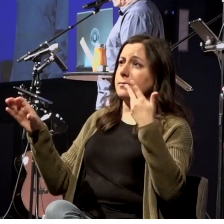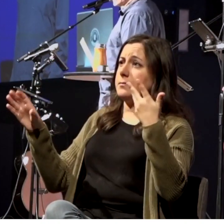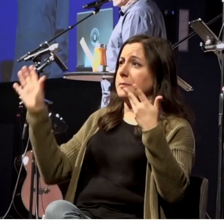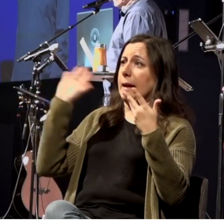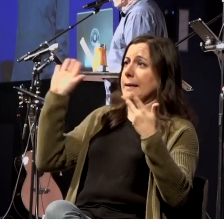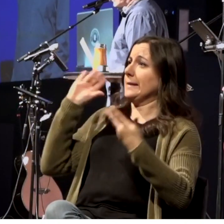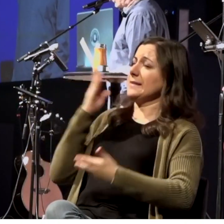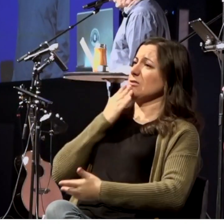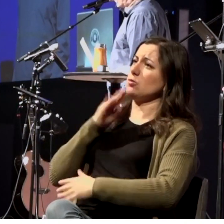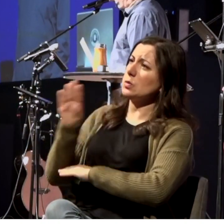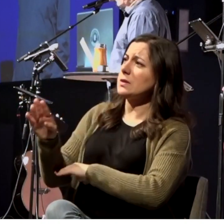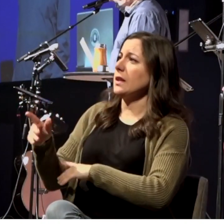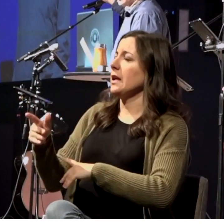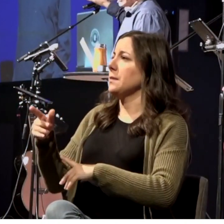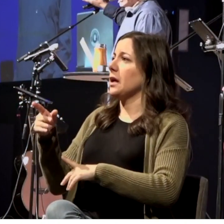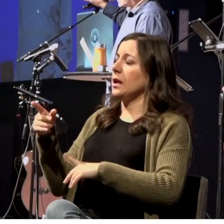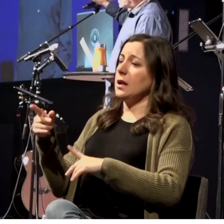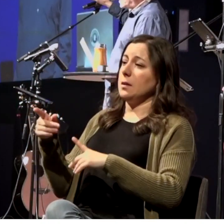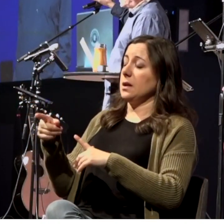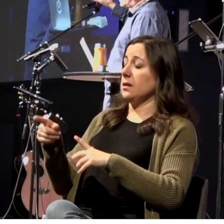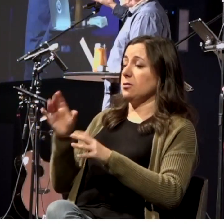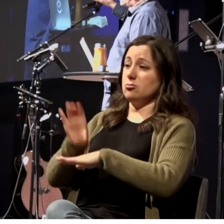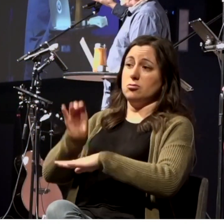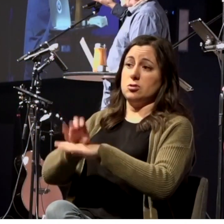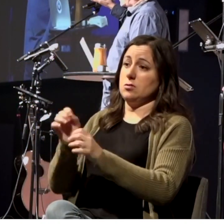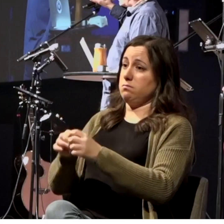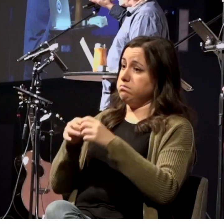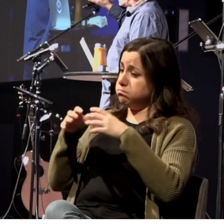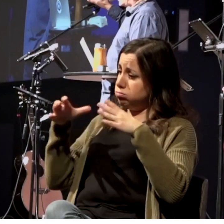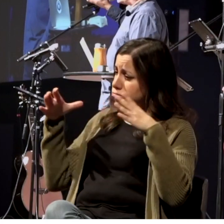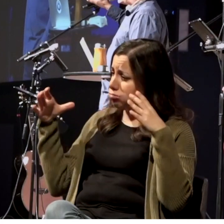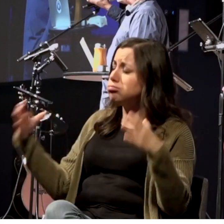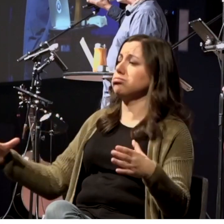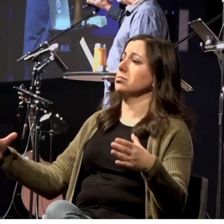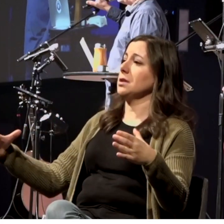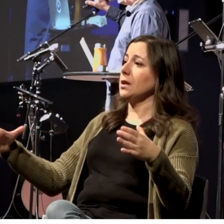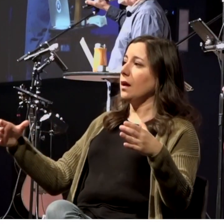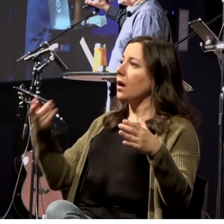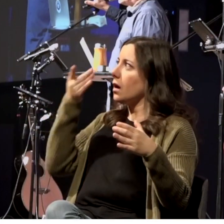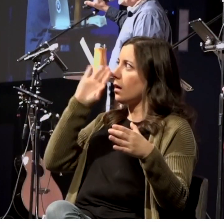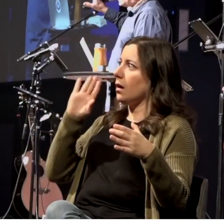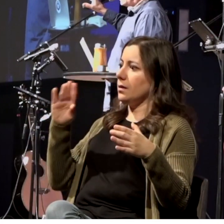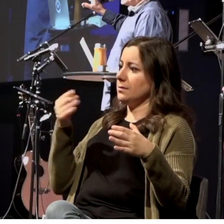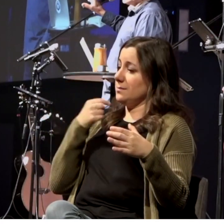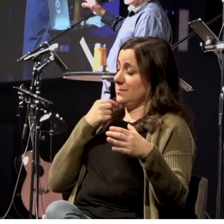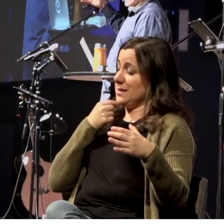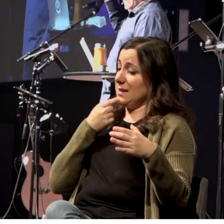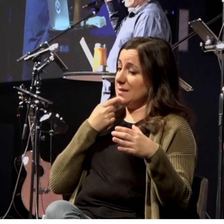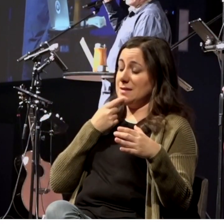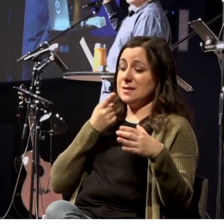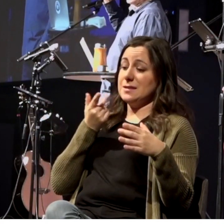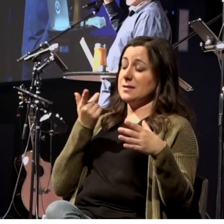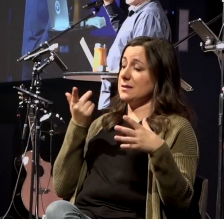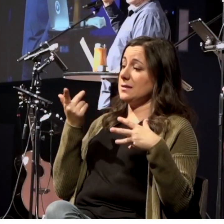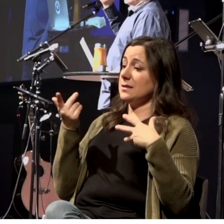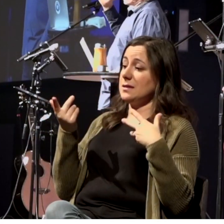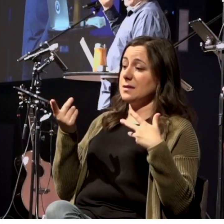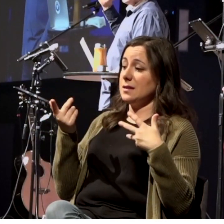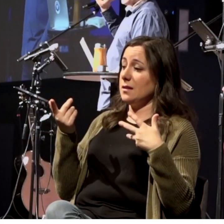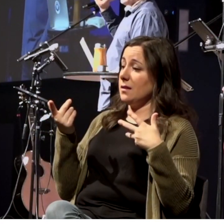there. It's just, it's going off the hook and God tells him in the middle of it, he's like, hey, time to